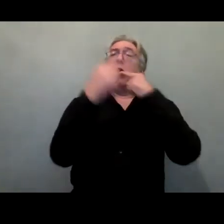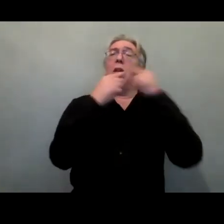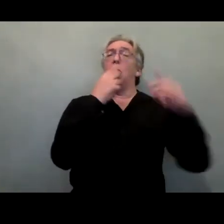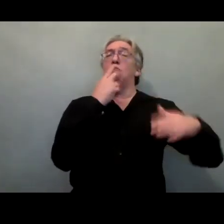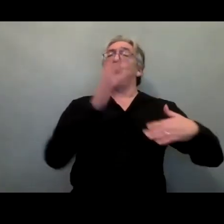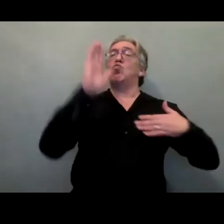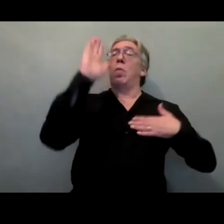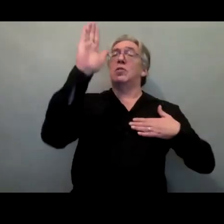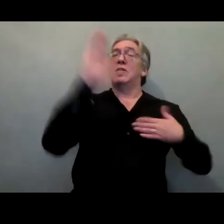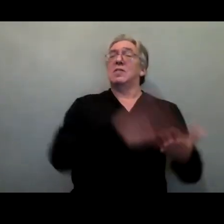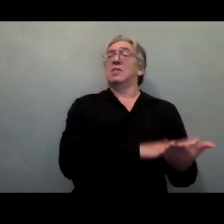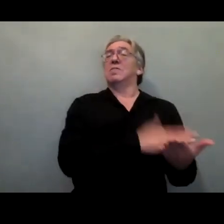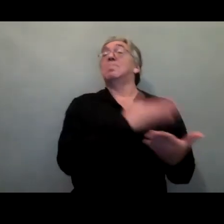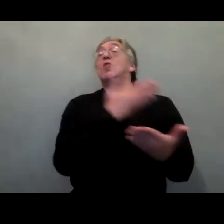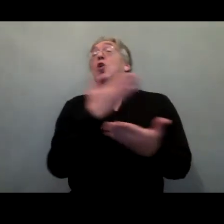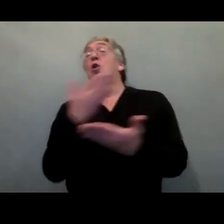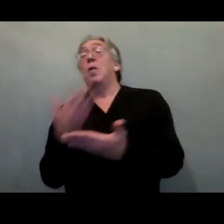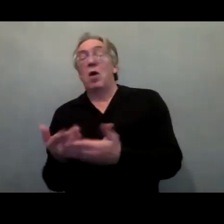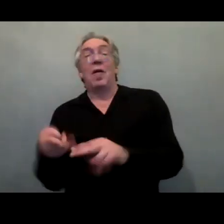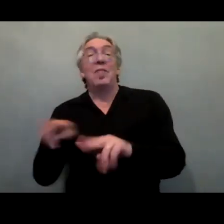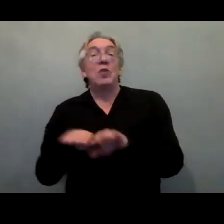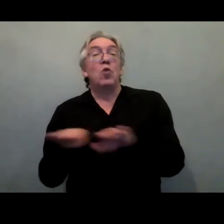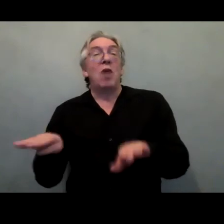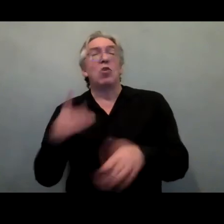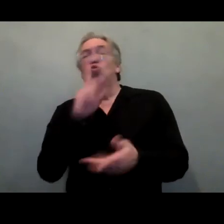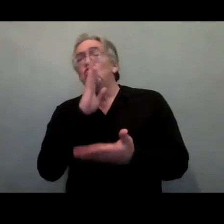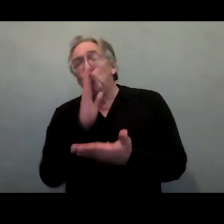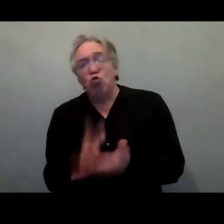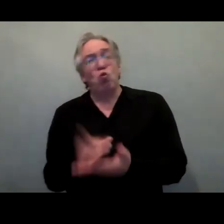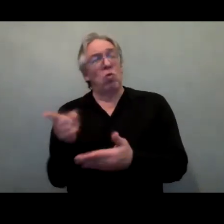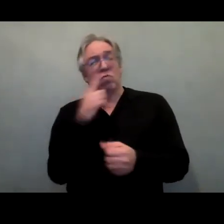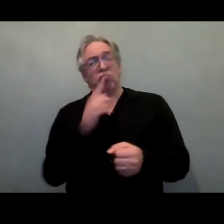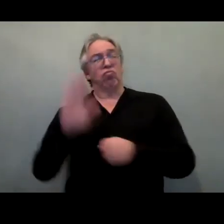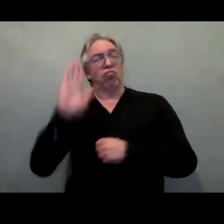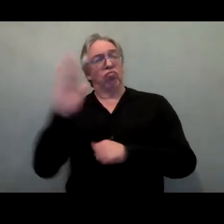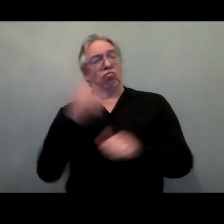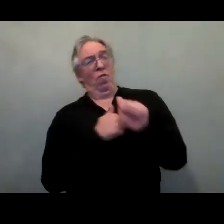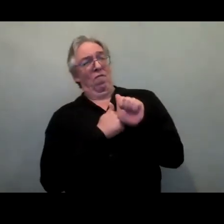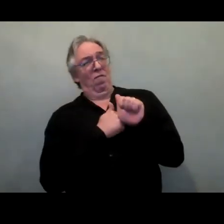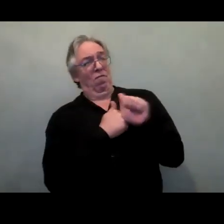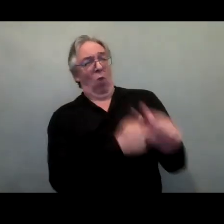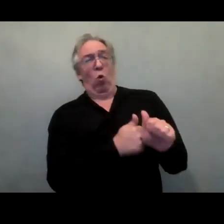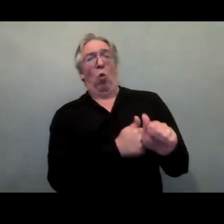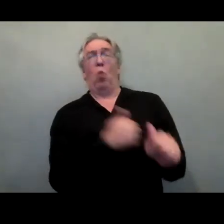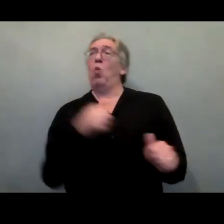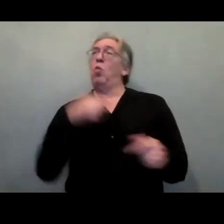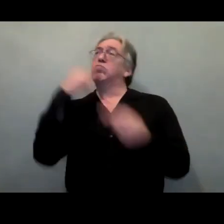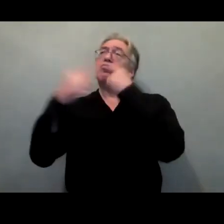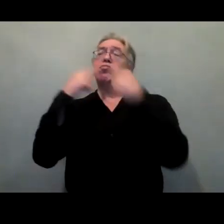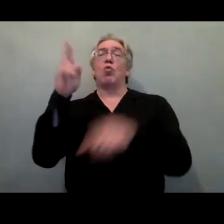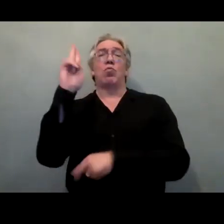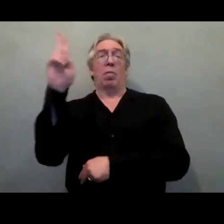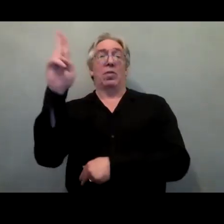commitments at the national level, and how we want to transfer these great discussions that we have at the international